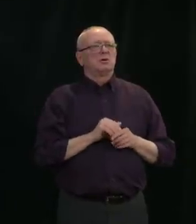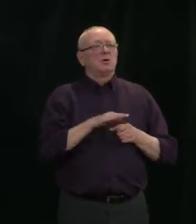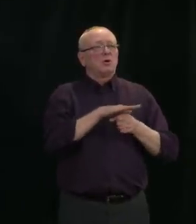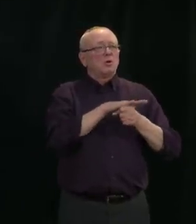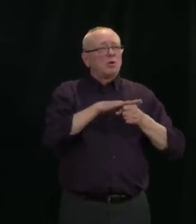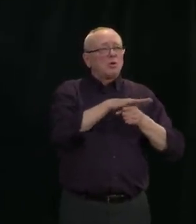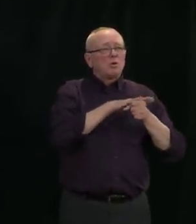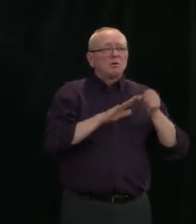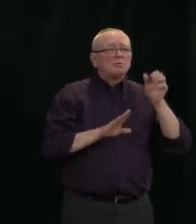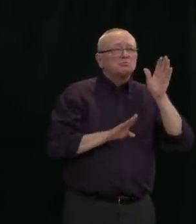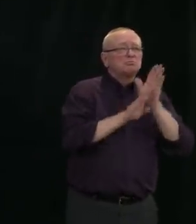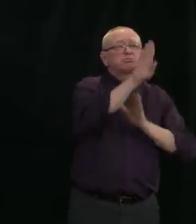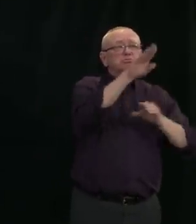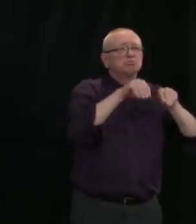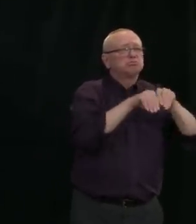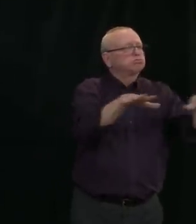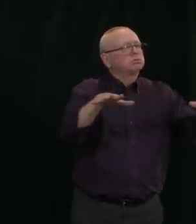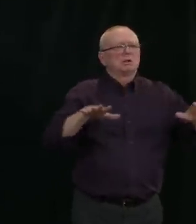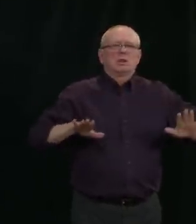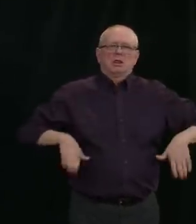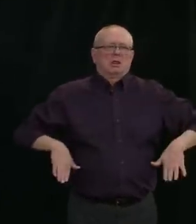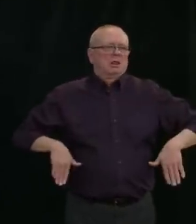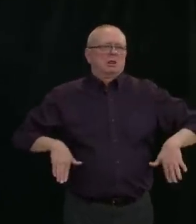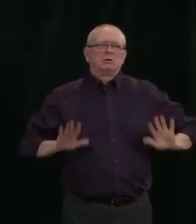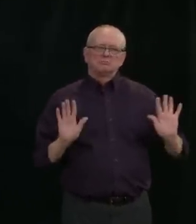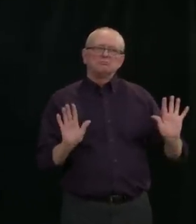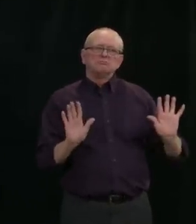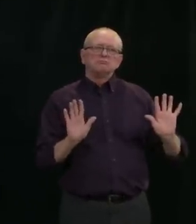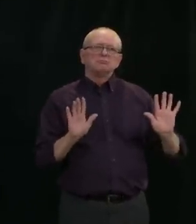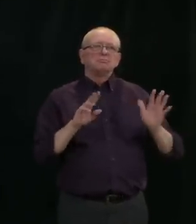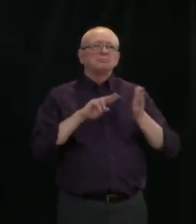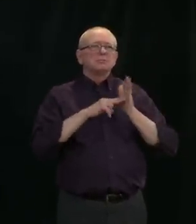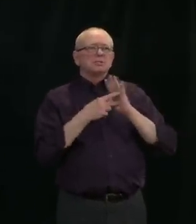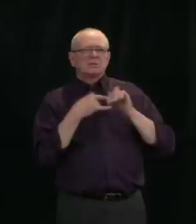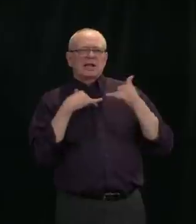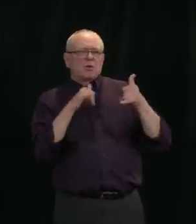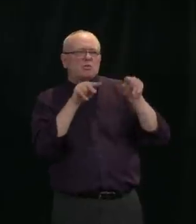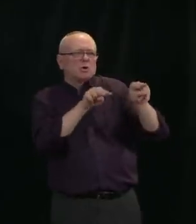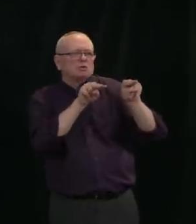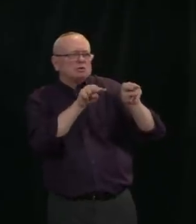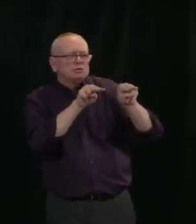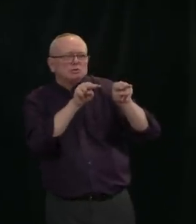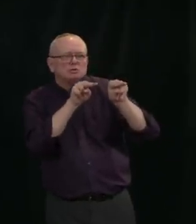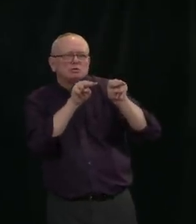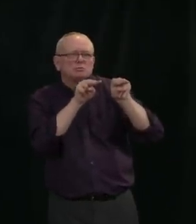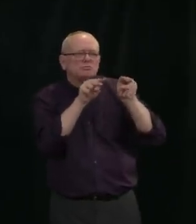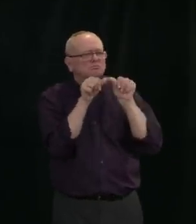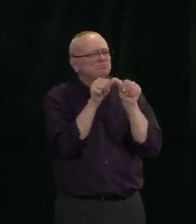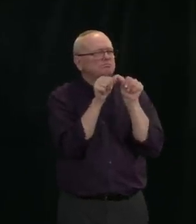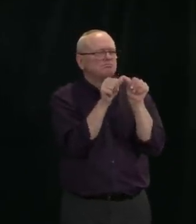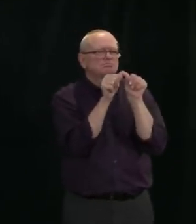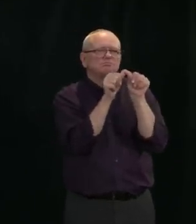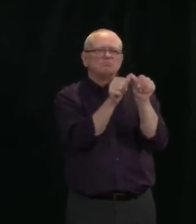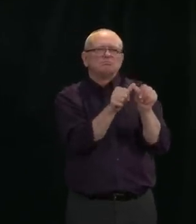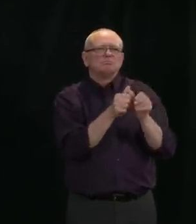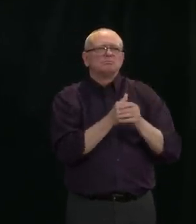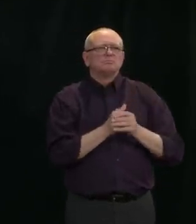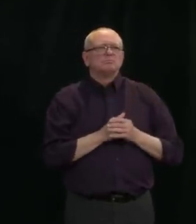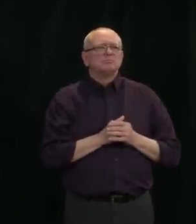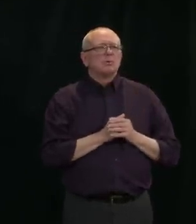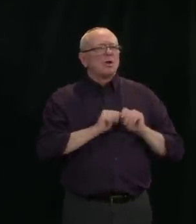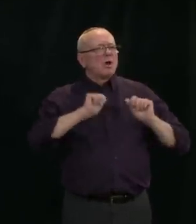We will continue to closely monitor these numbers. Our collective work to flatten the curve is more